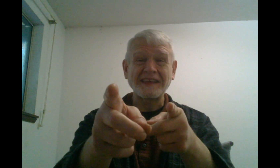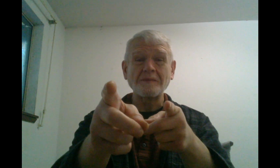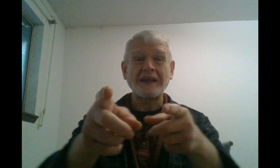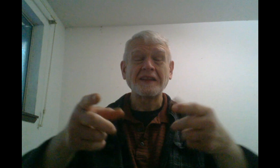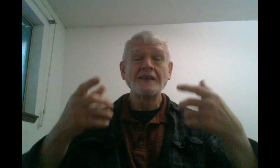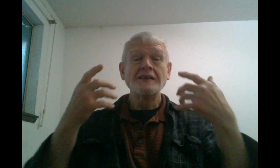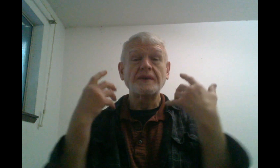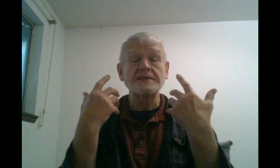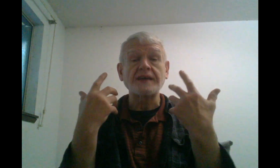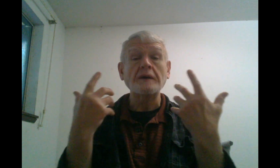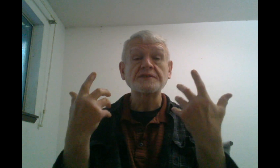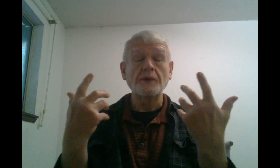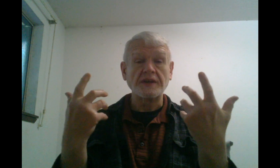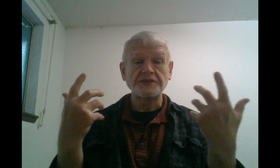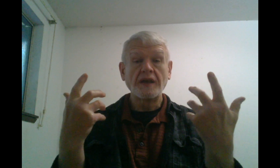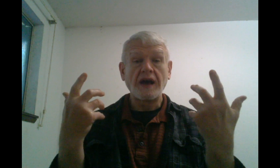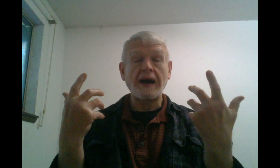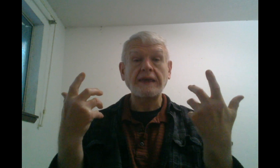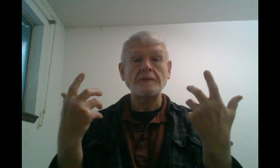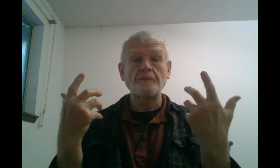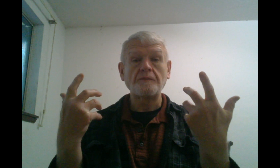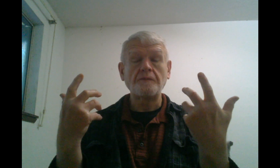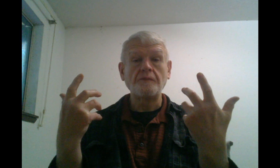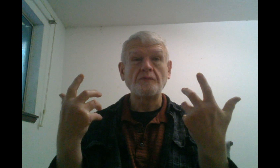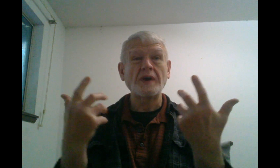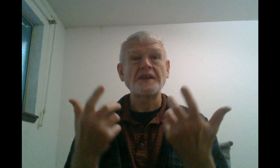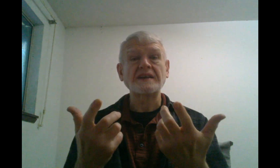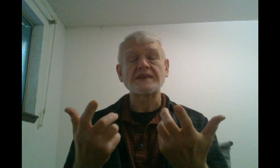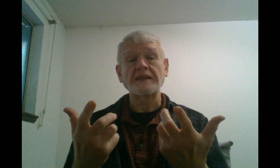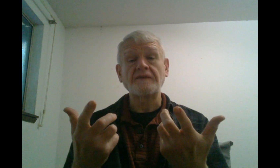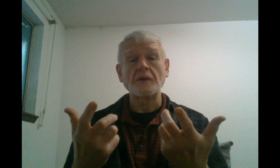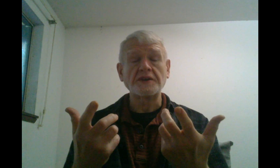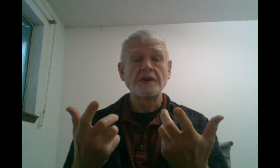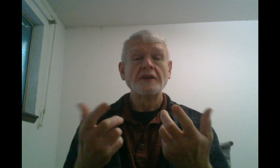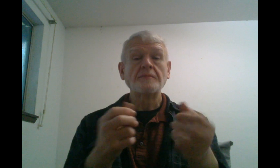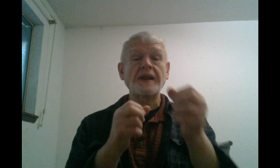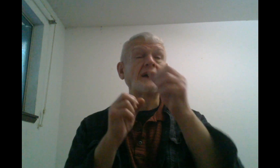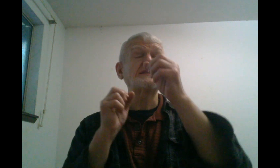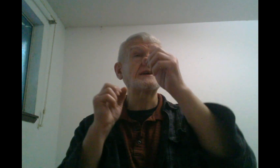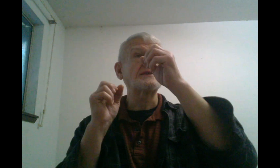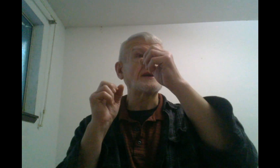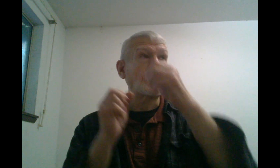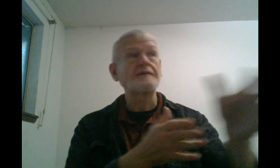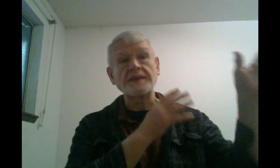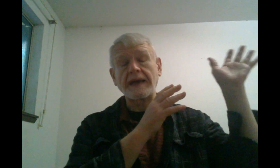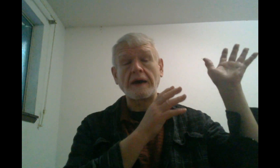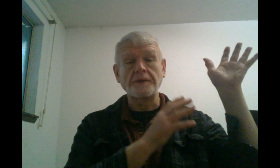think about it, because I was foolish. I—well, not exactly foolish, but I sent everything out.